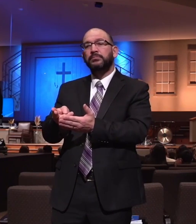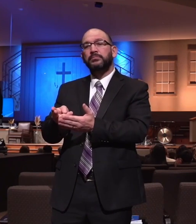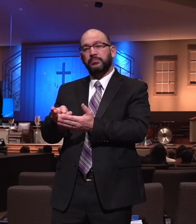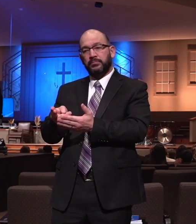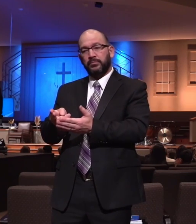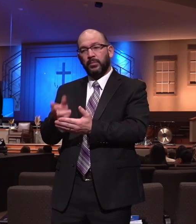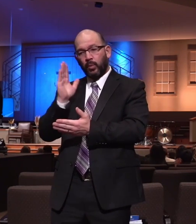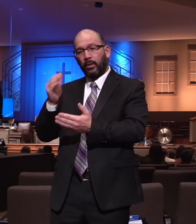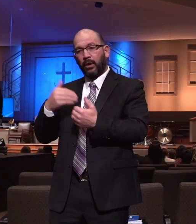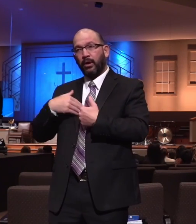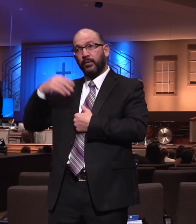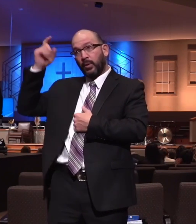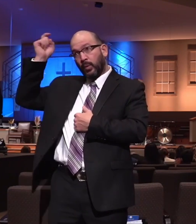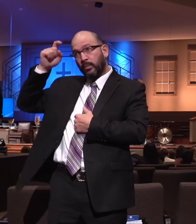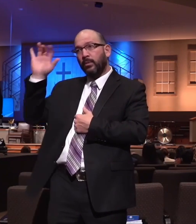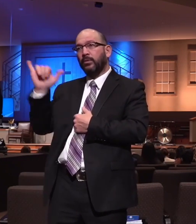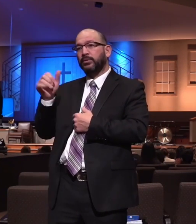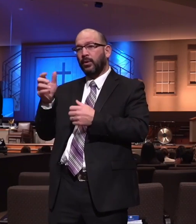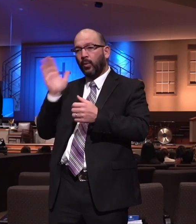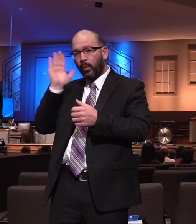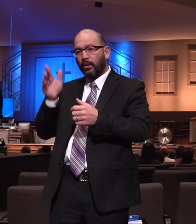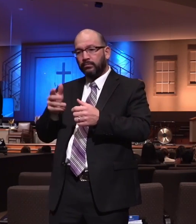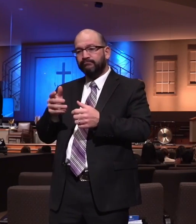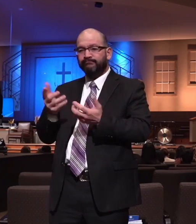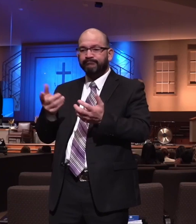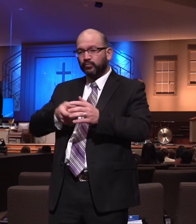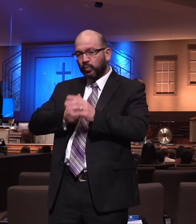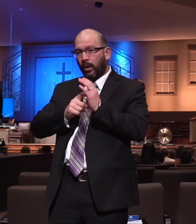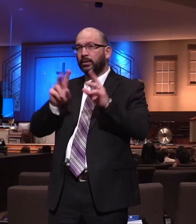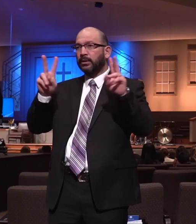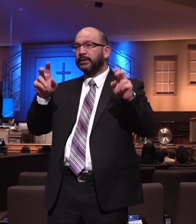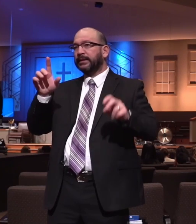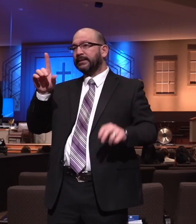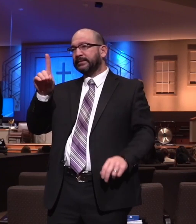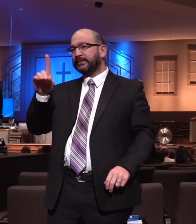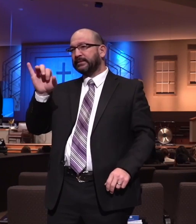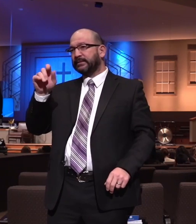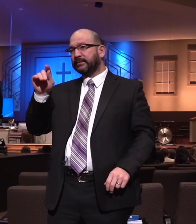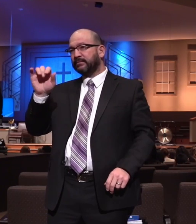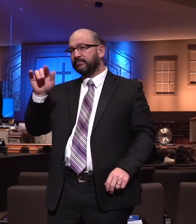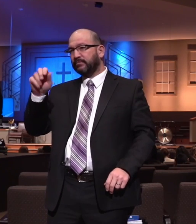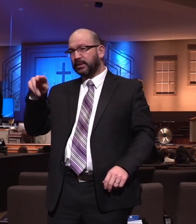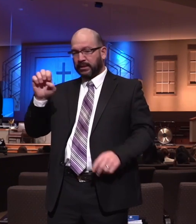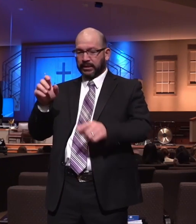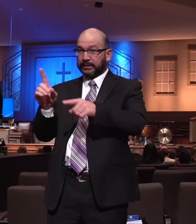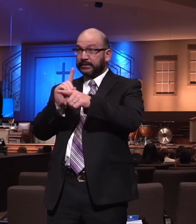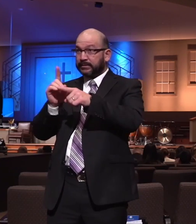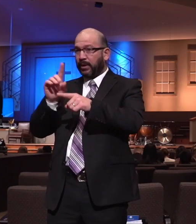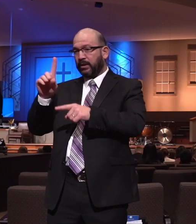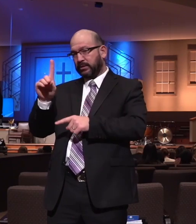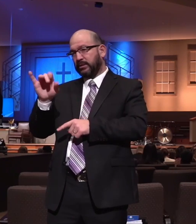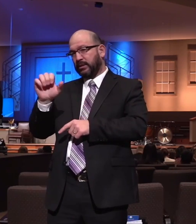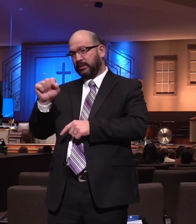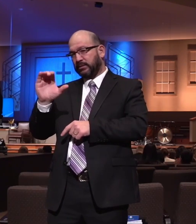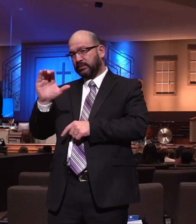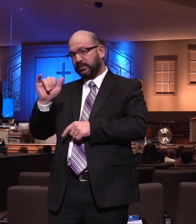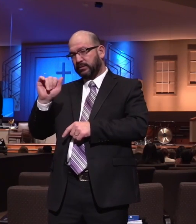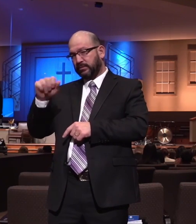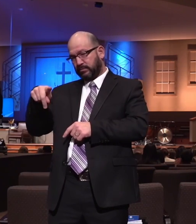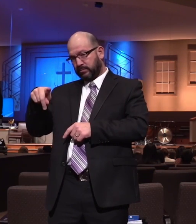it also involves discipline. Now, let me just be very honest with you. Say with me, we're almost done. You're not going to walk in the truth unless you make it